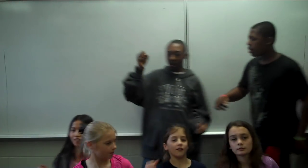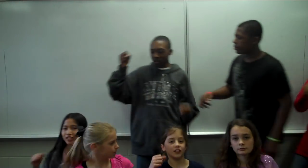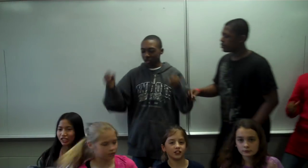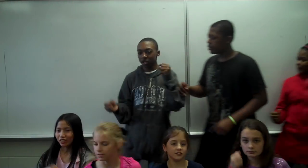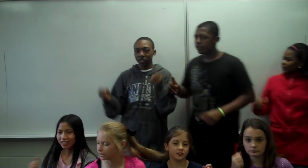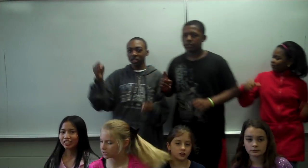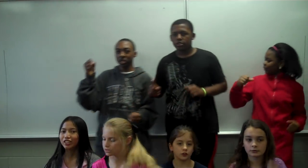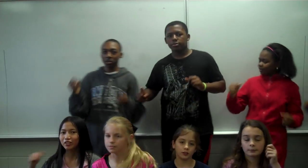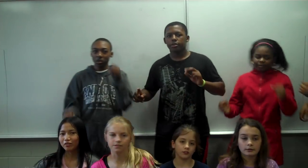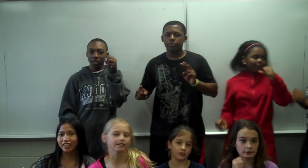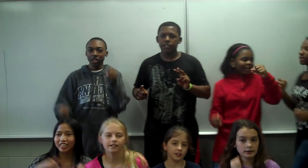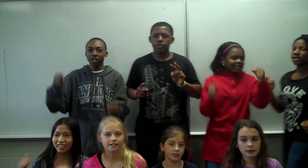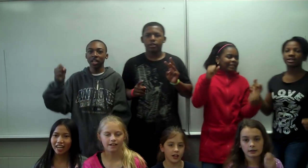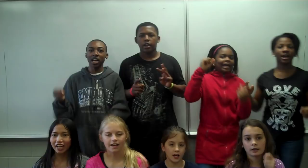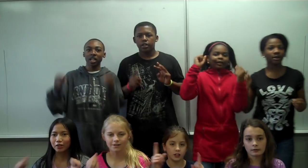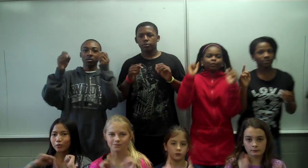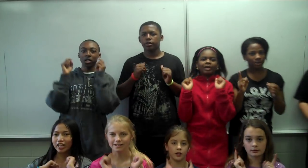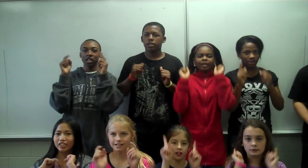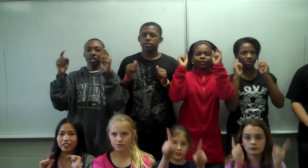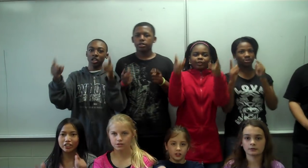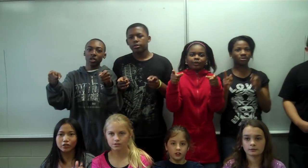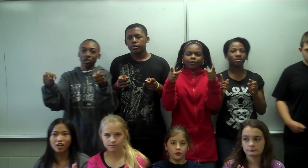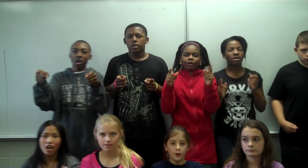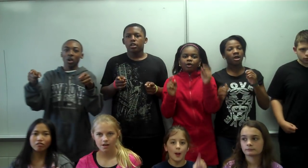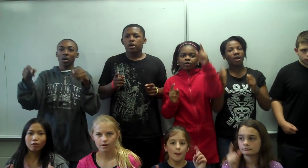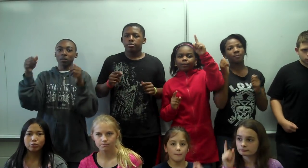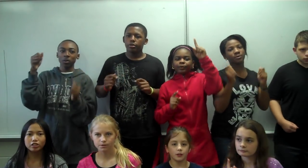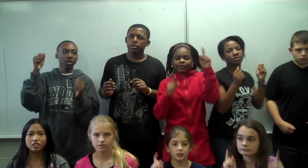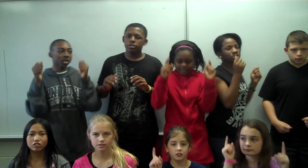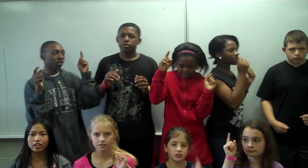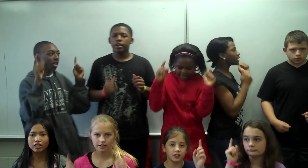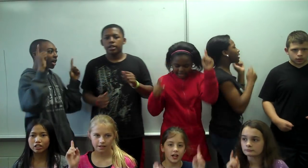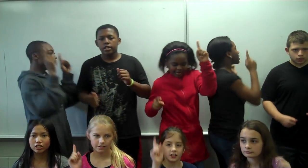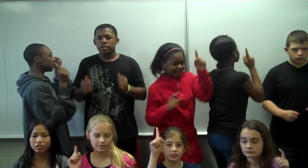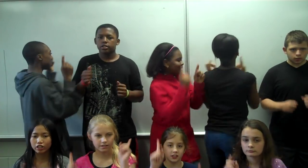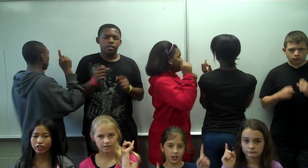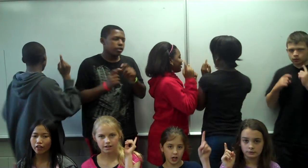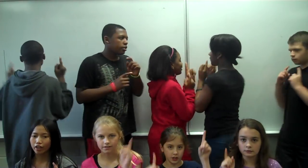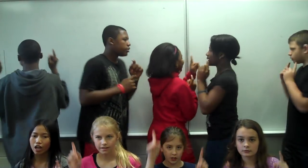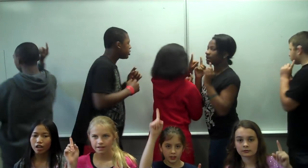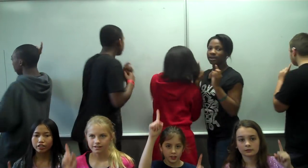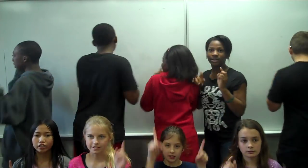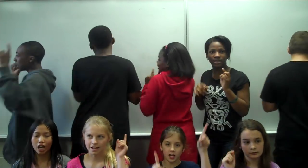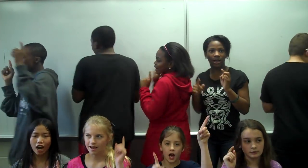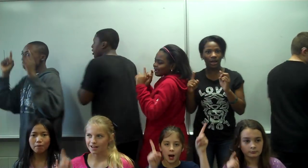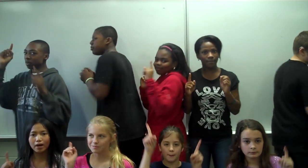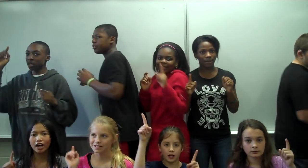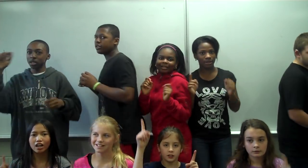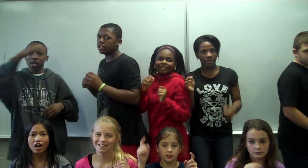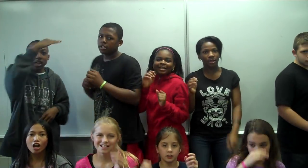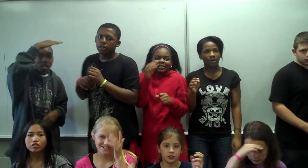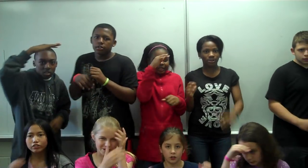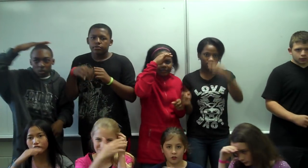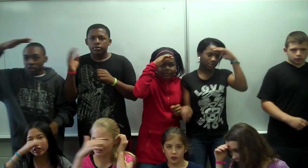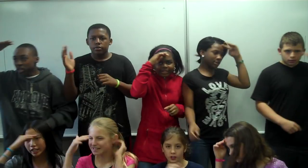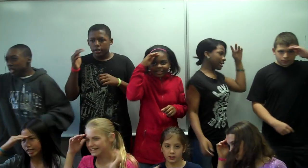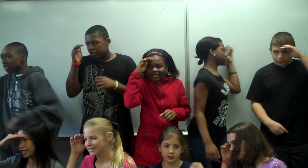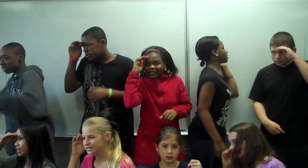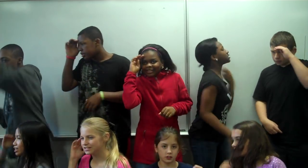karma driven to be reunited with you All Buddhists created, Siddhartha, Ghatan Search for the answers